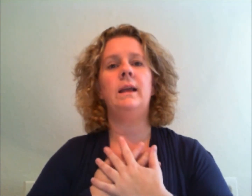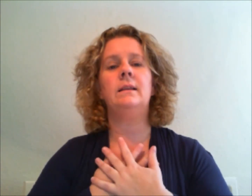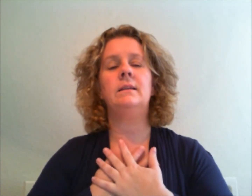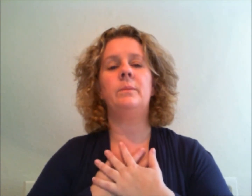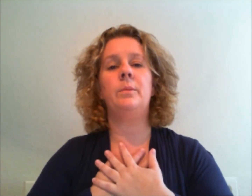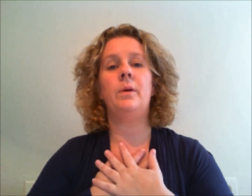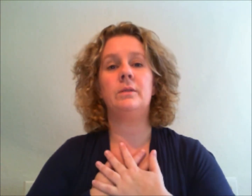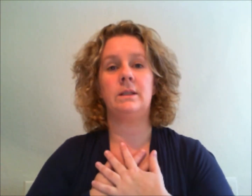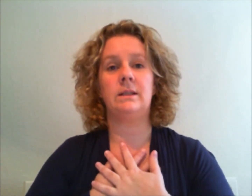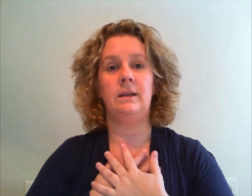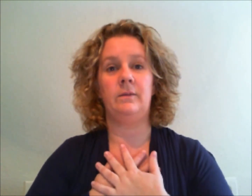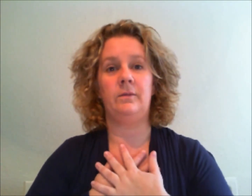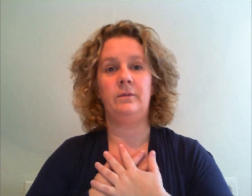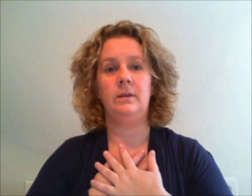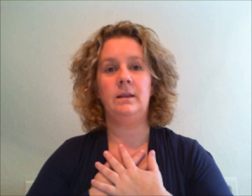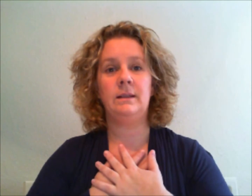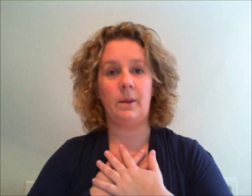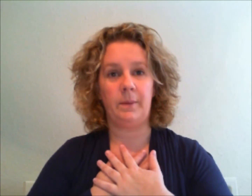some positive tapping